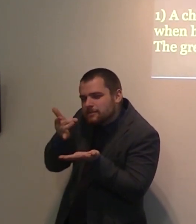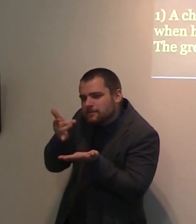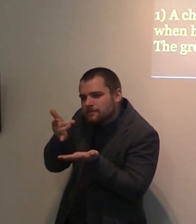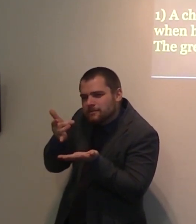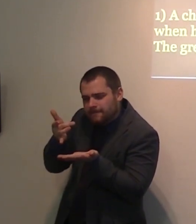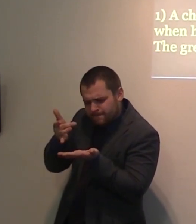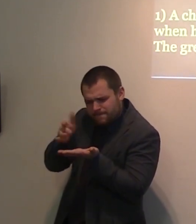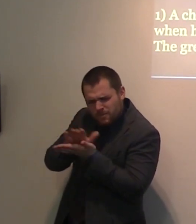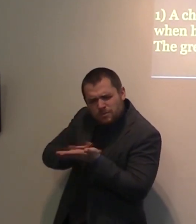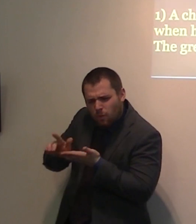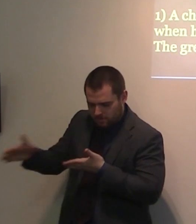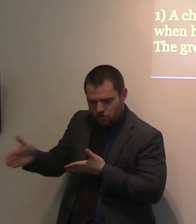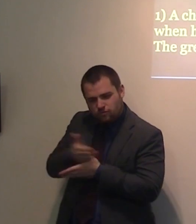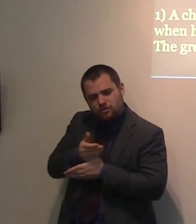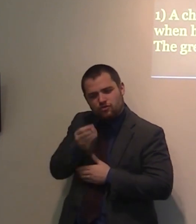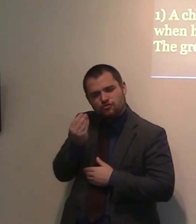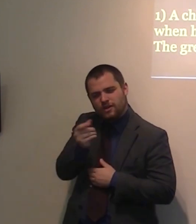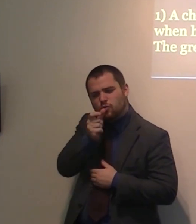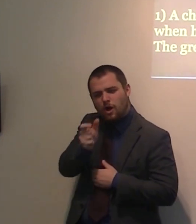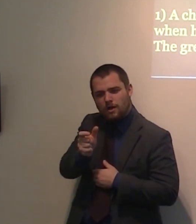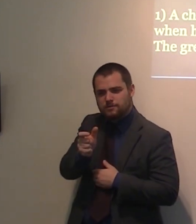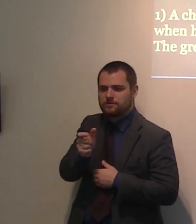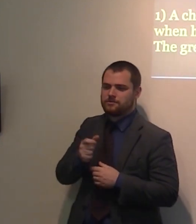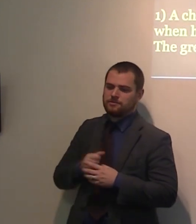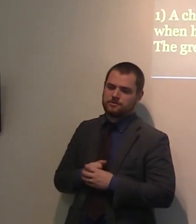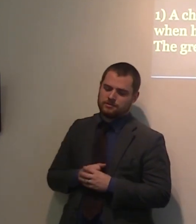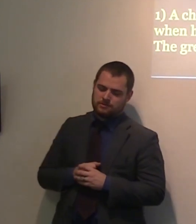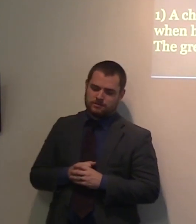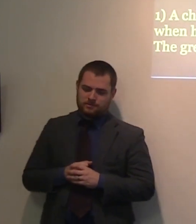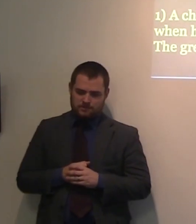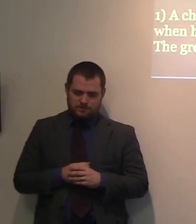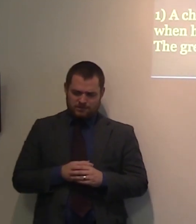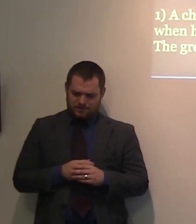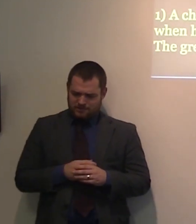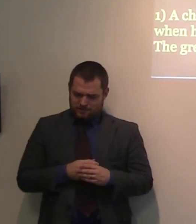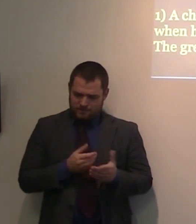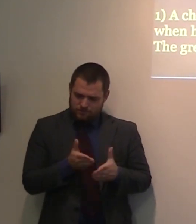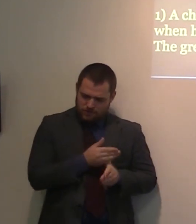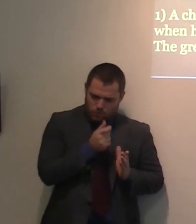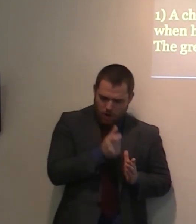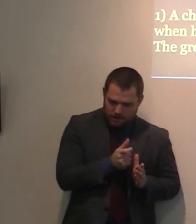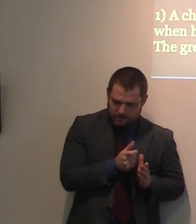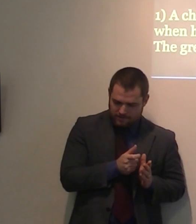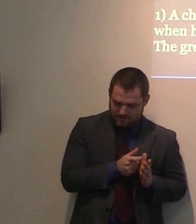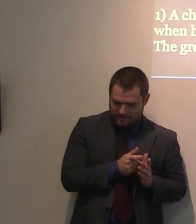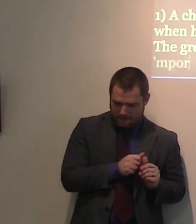I had to check that, the word moron in English. Moron. He lost his mind. Can salt